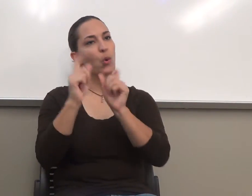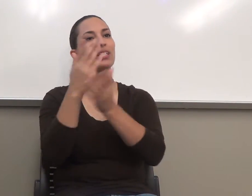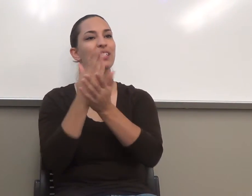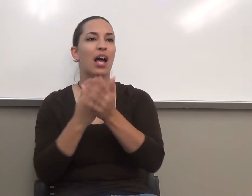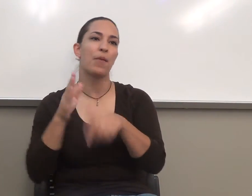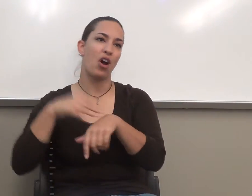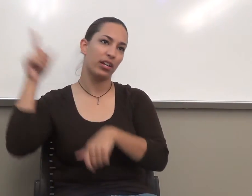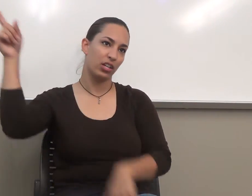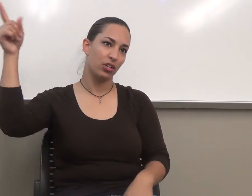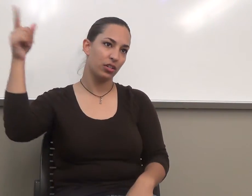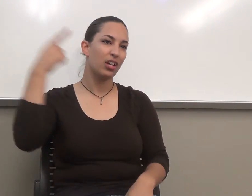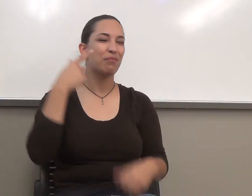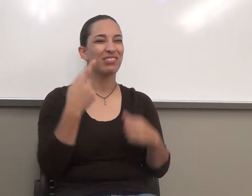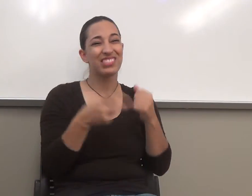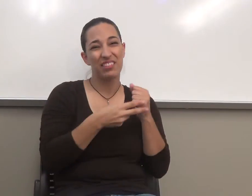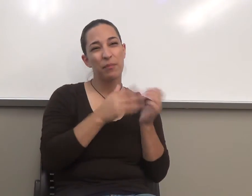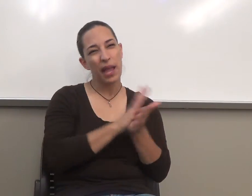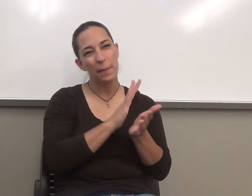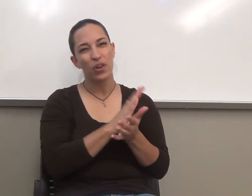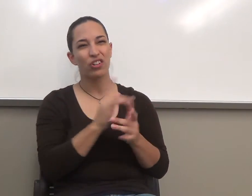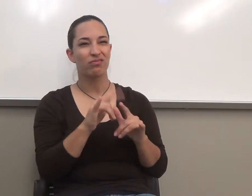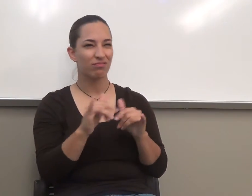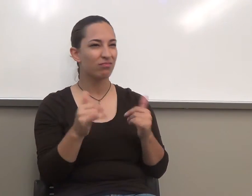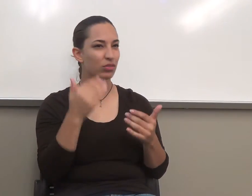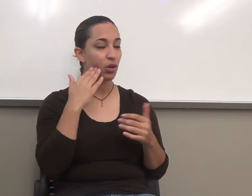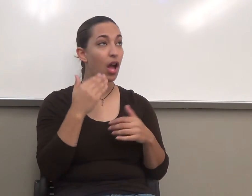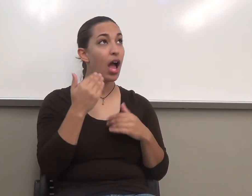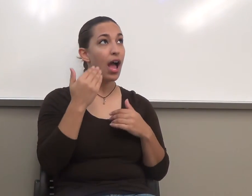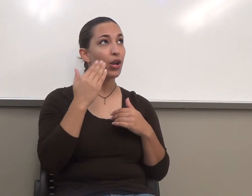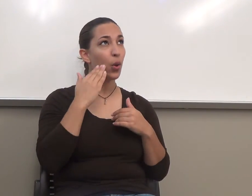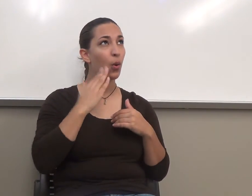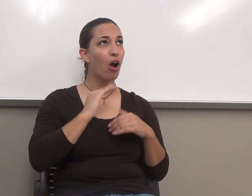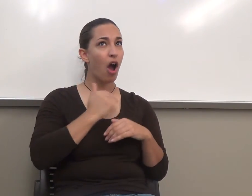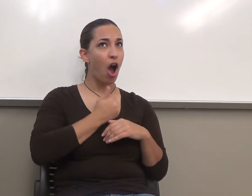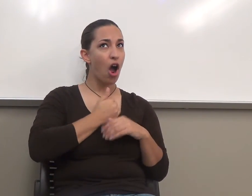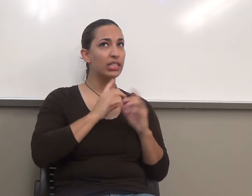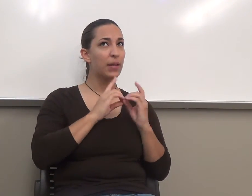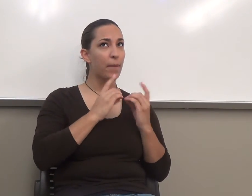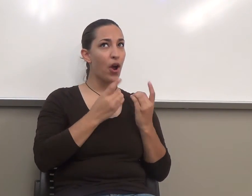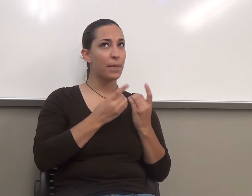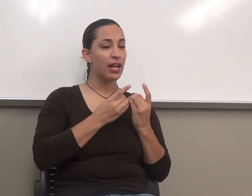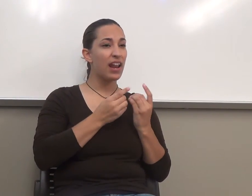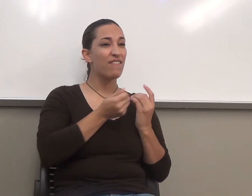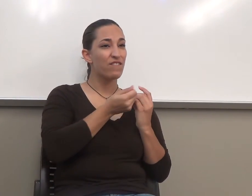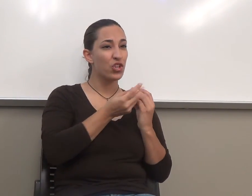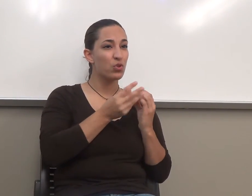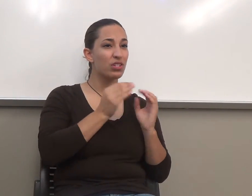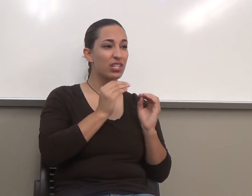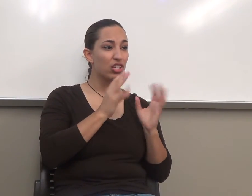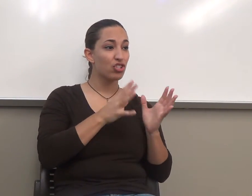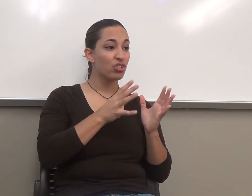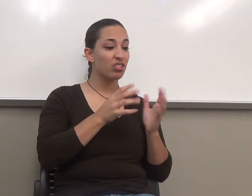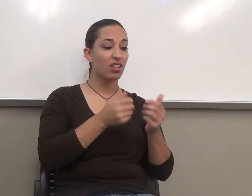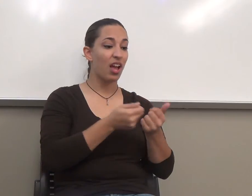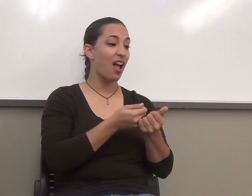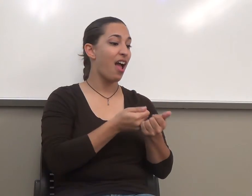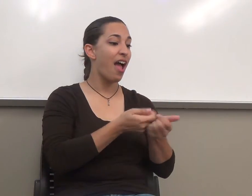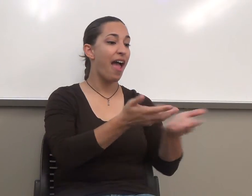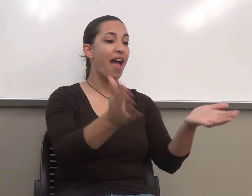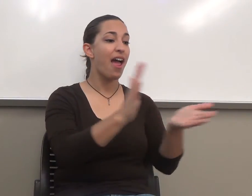couple of teachers in our department don't hand anything out of you. Does